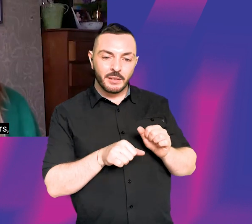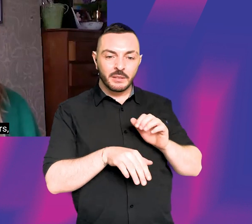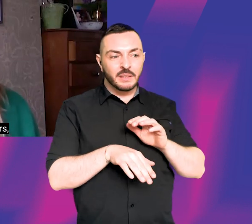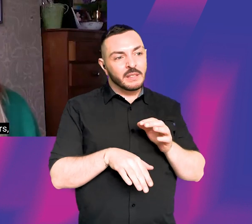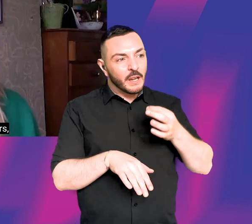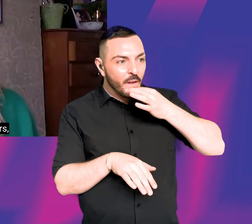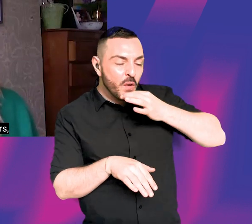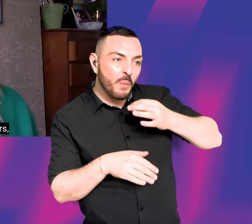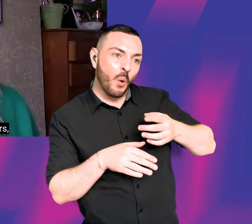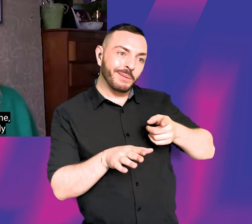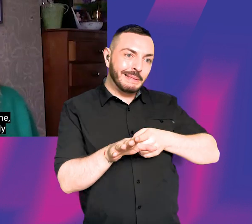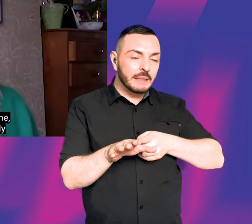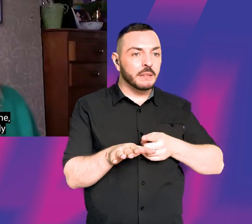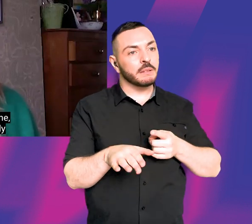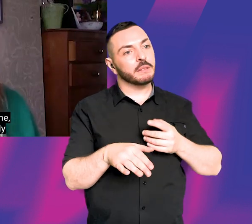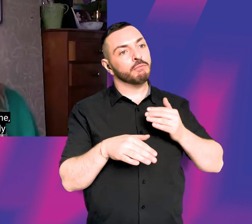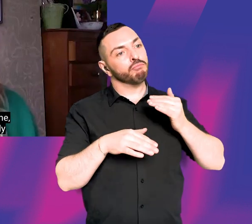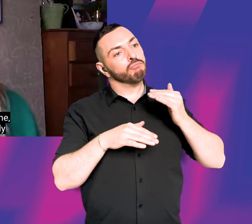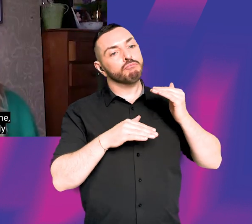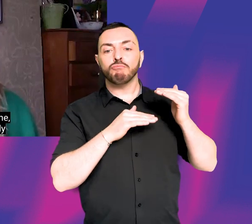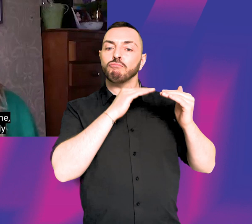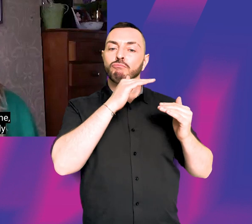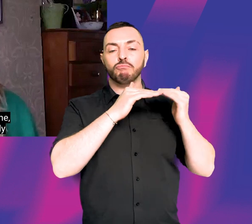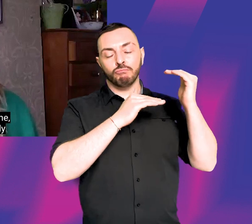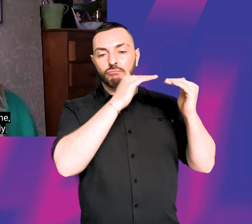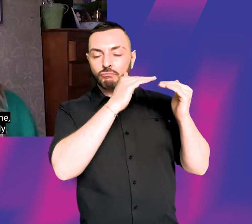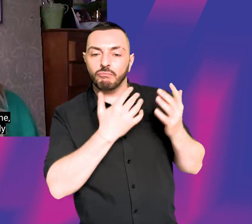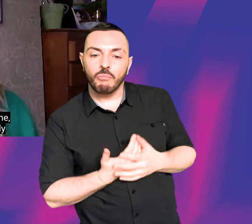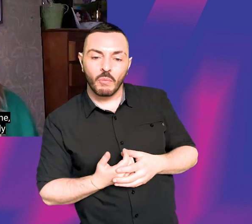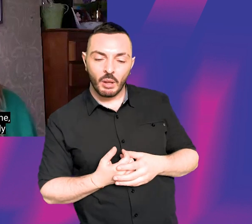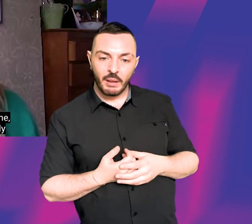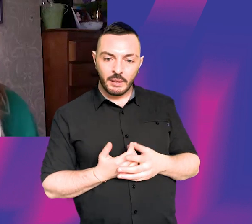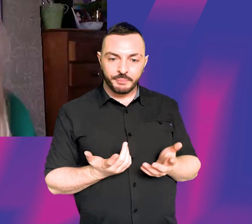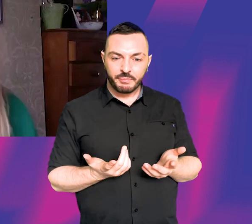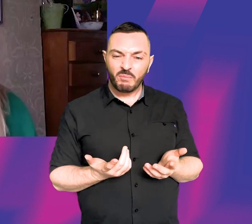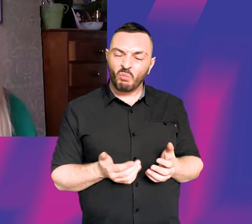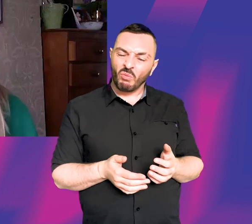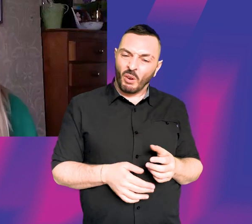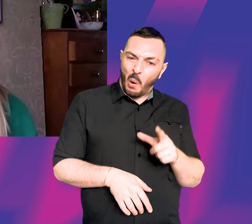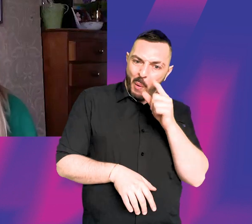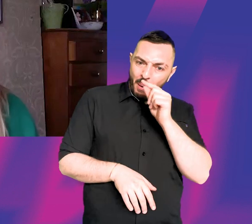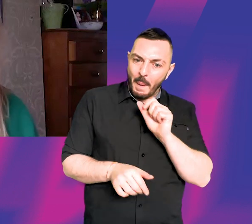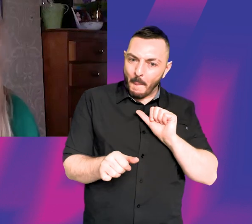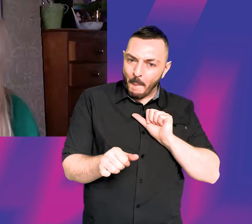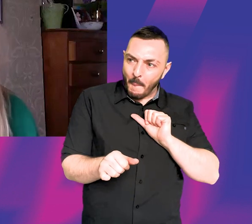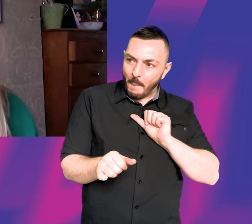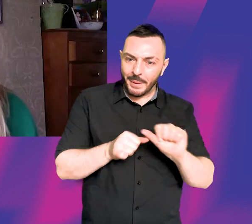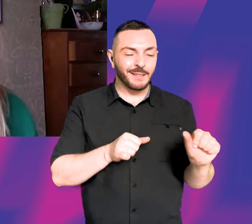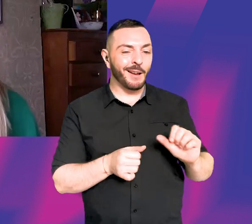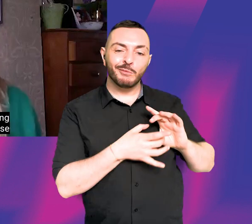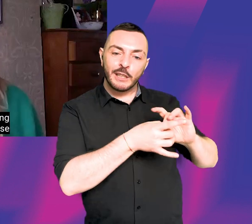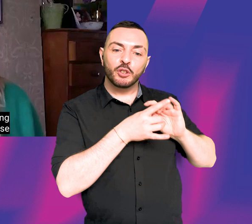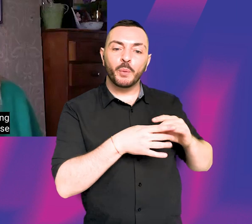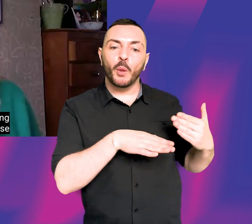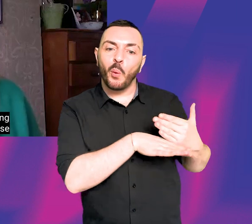given a few more years, I think it would have been better for me. And I think I would have had probably a better relationship with the work that I